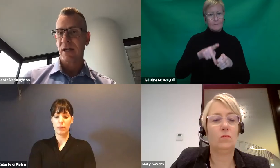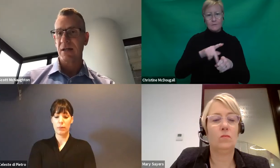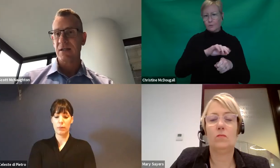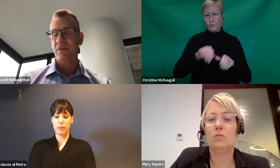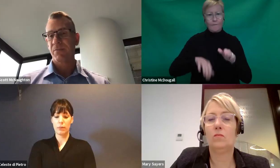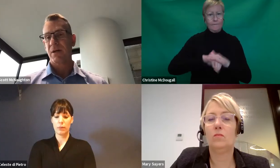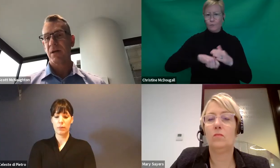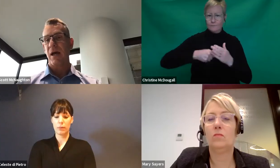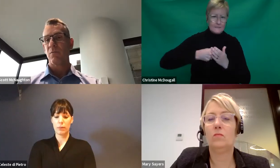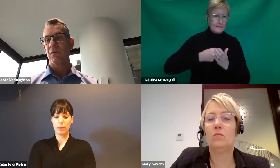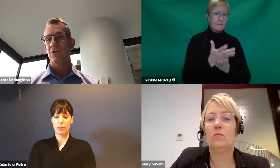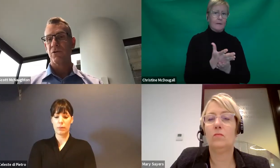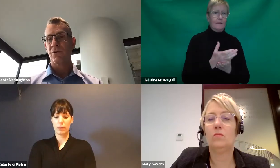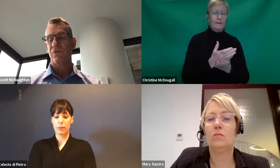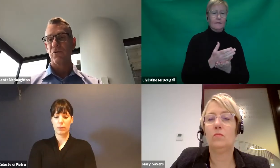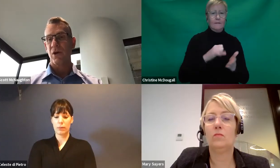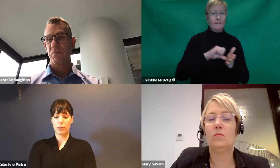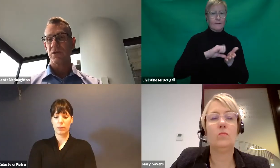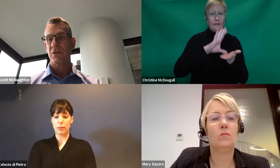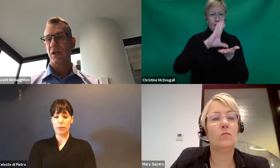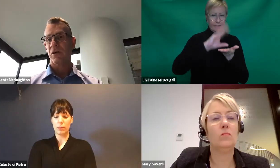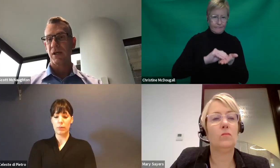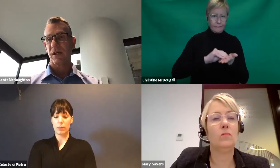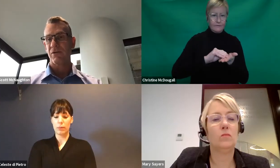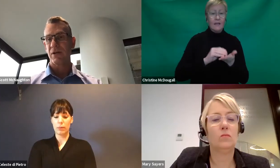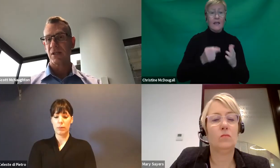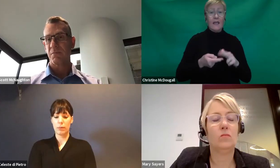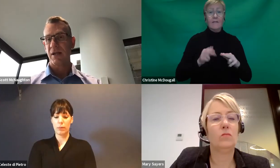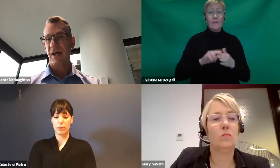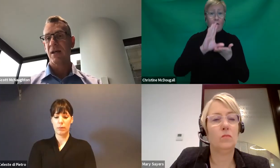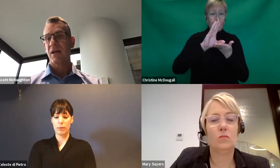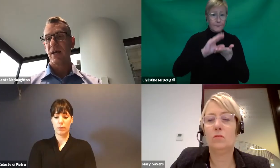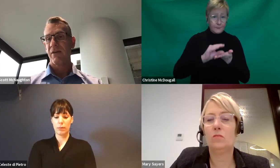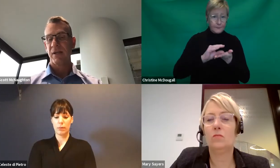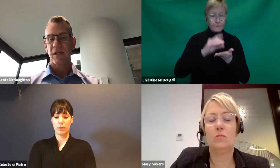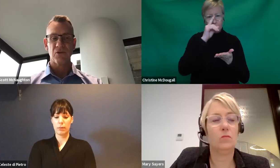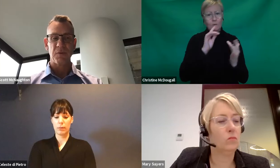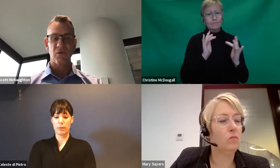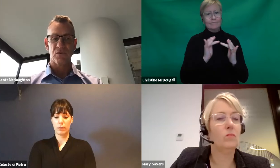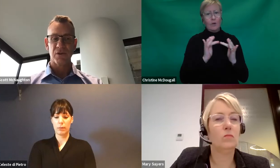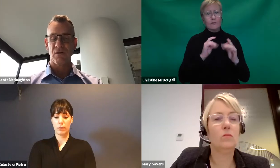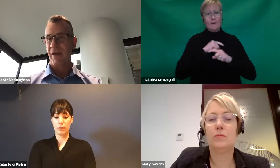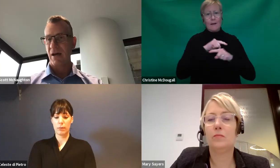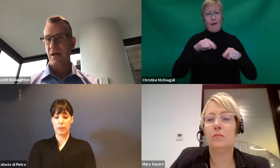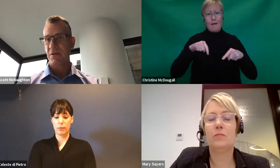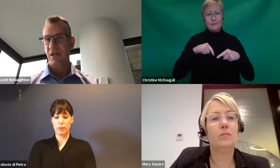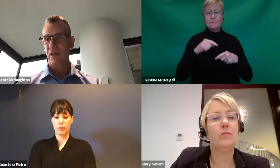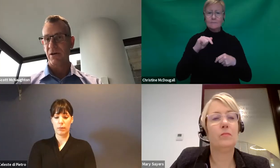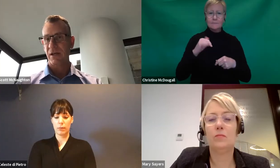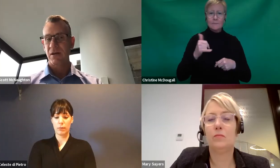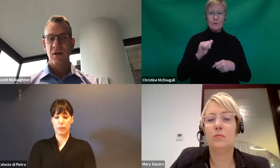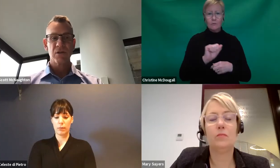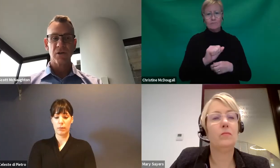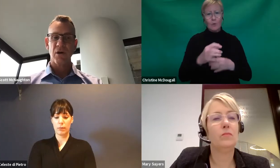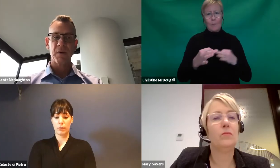contact us, and we'll talk you through the options, including increasing your plan, if we need to, because of that 10%